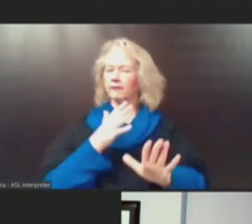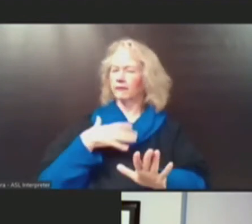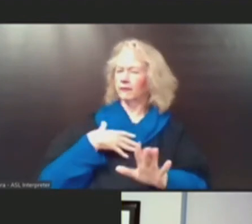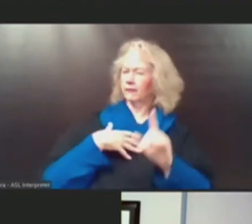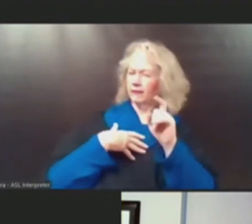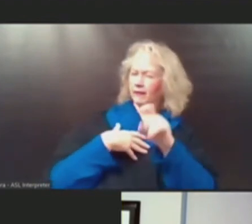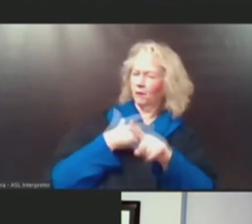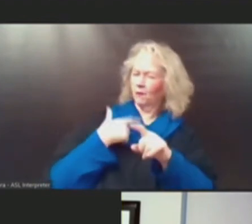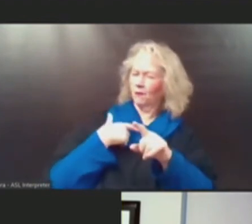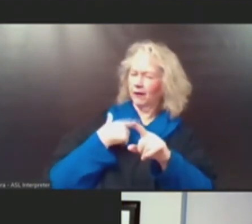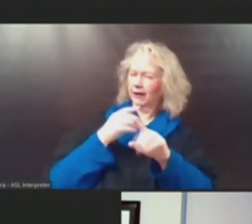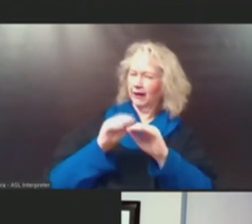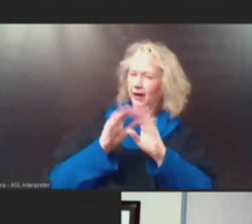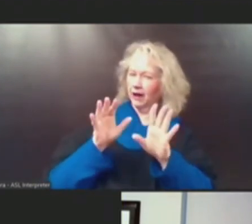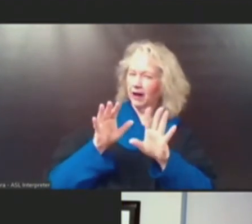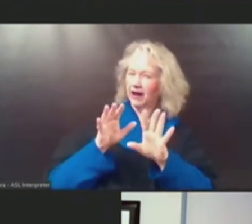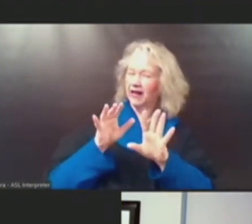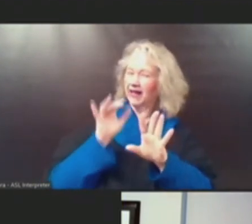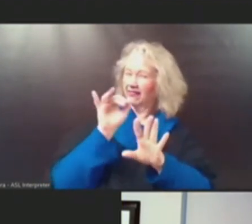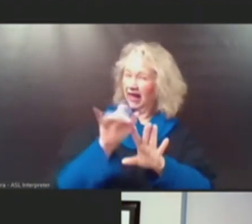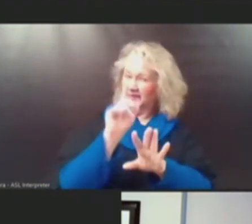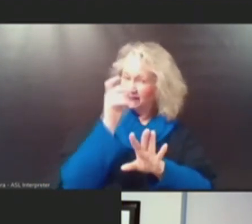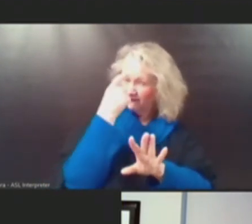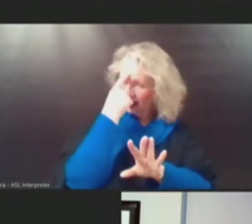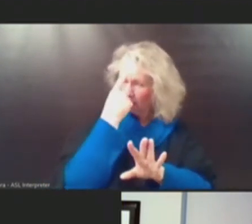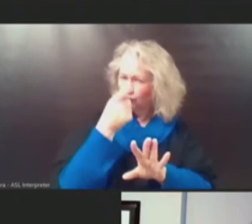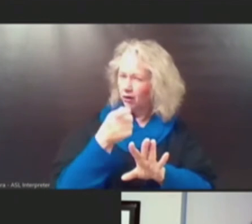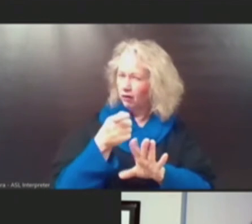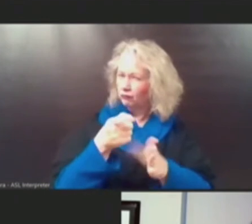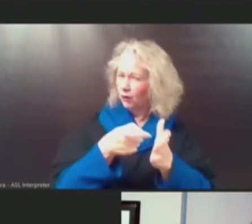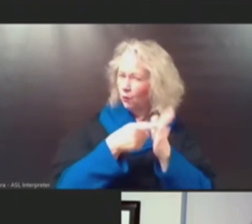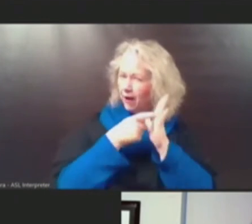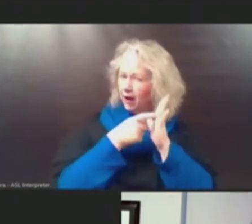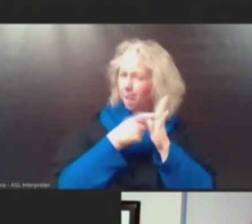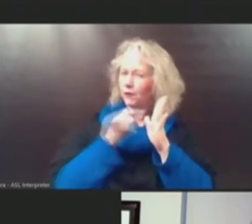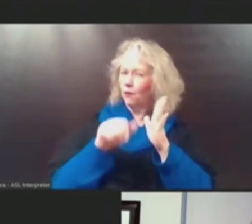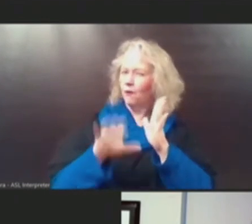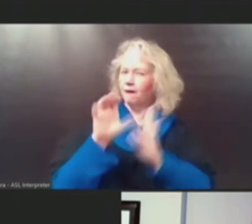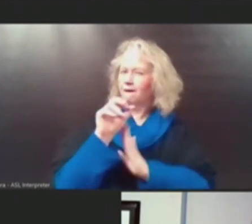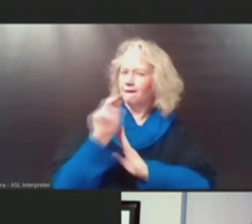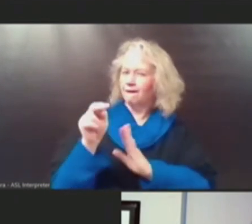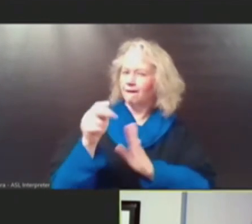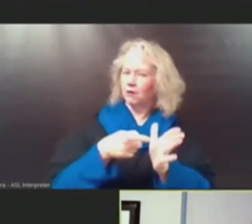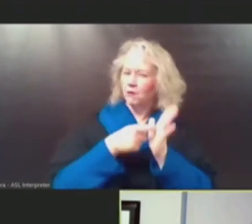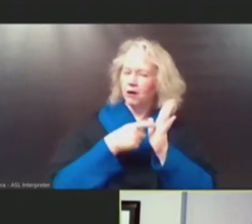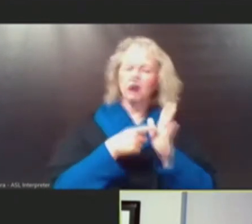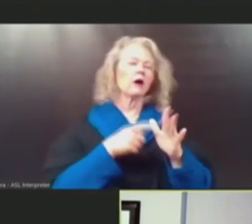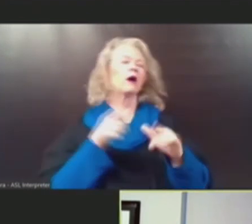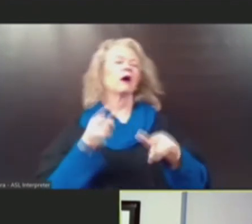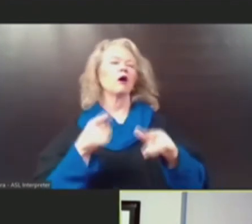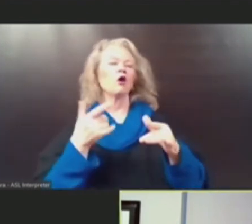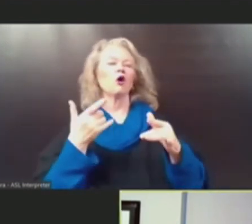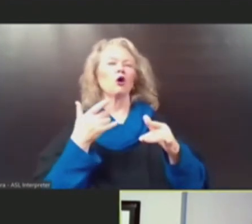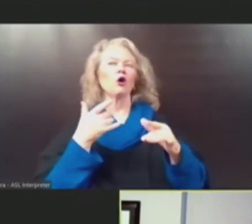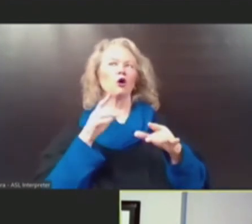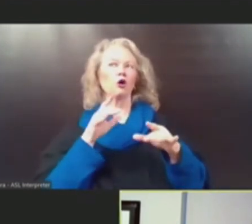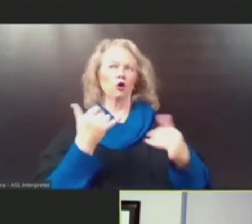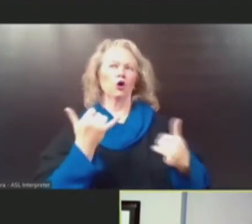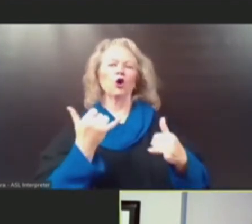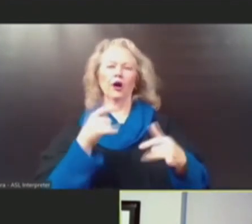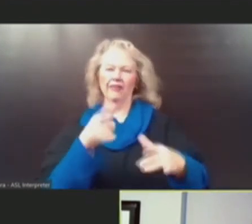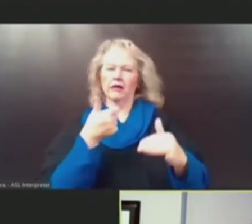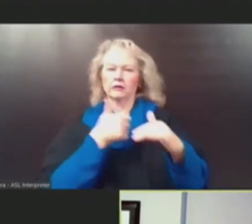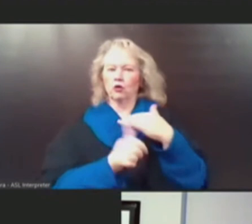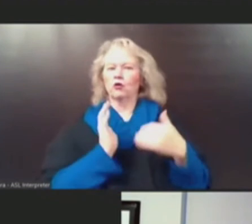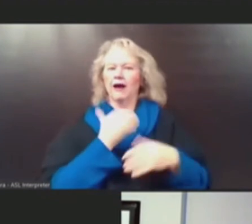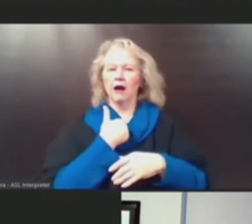that's, that's all federal stuff, or that's all a federal mandate, or is that state? Those are currently within the state mandate.